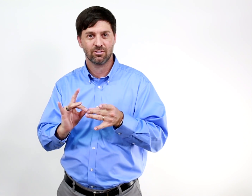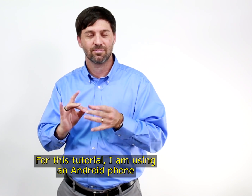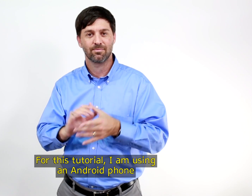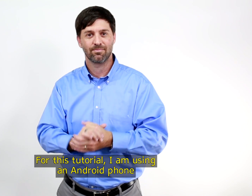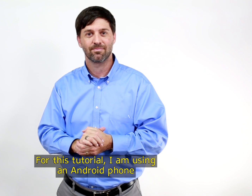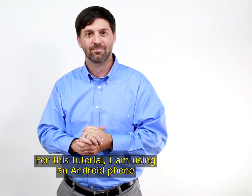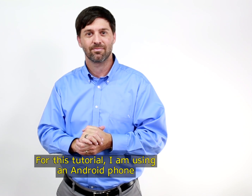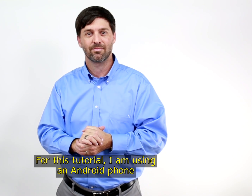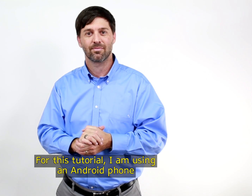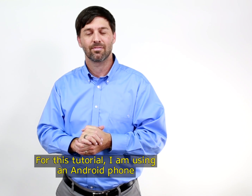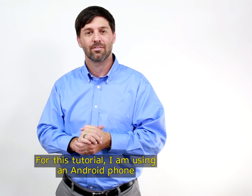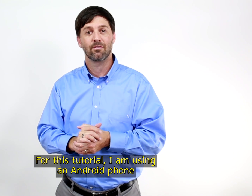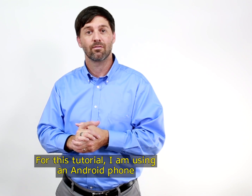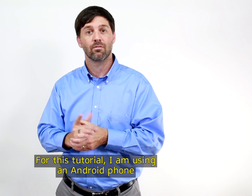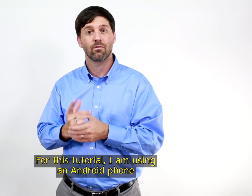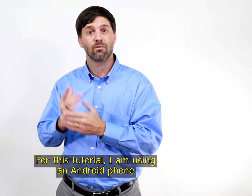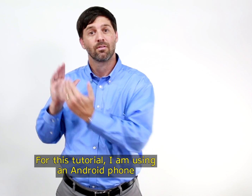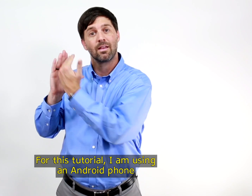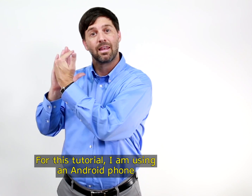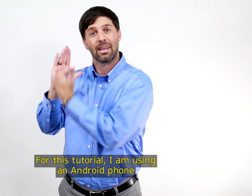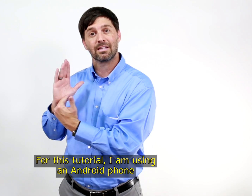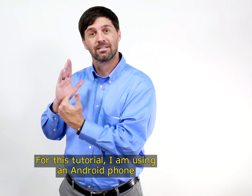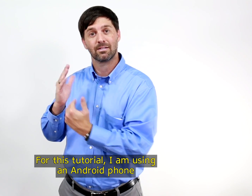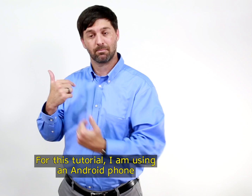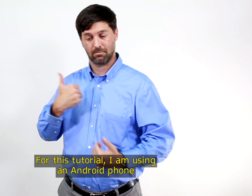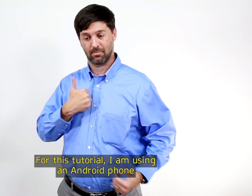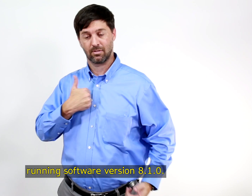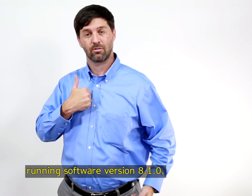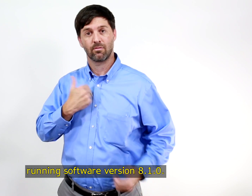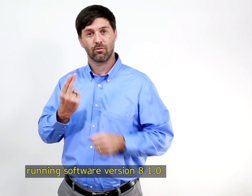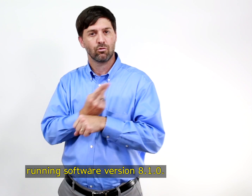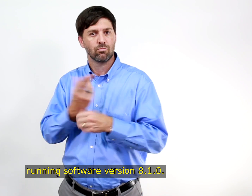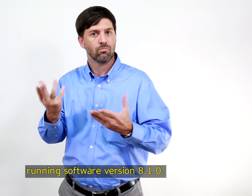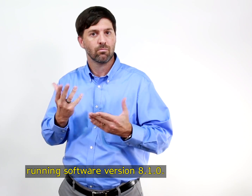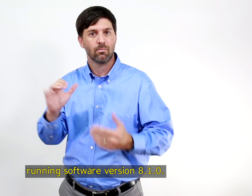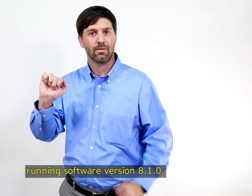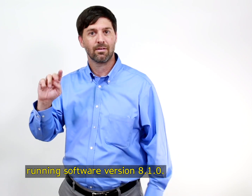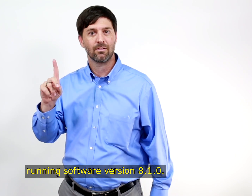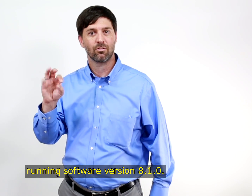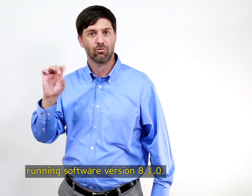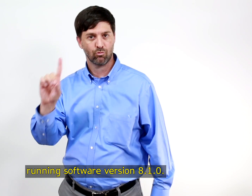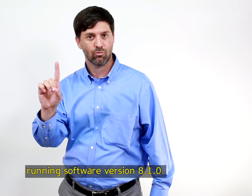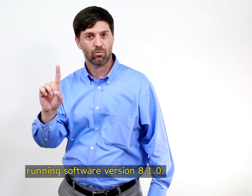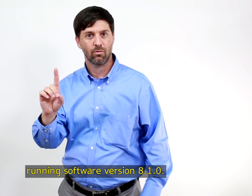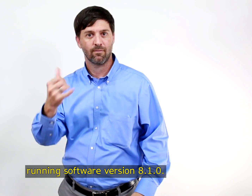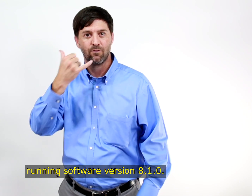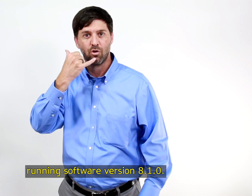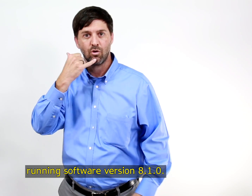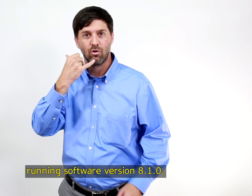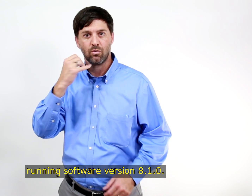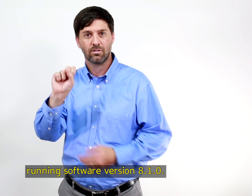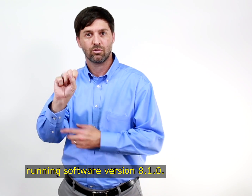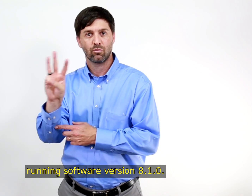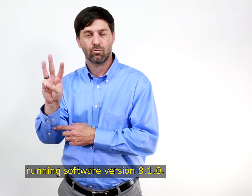For this tutorial, I am using an Android phone running software version 8.1.0.